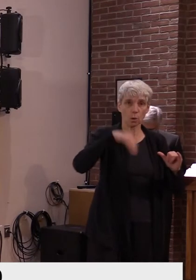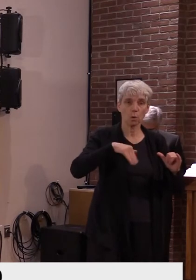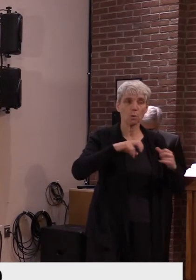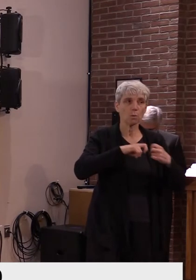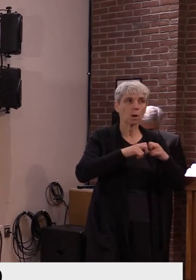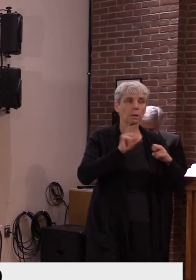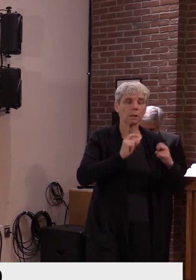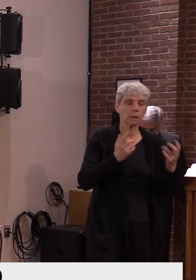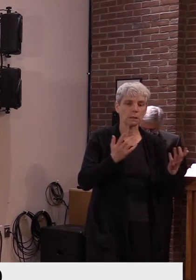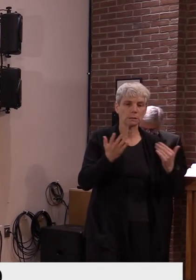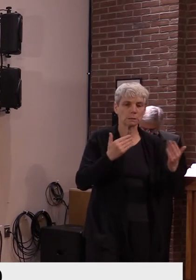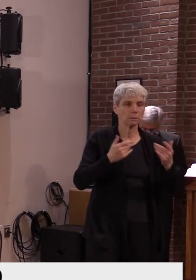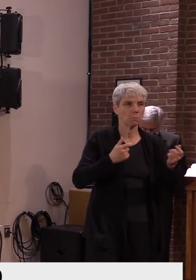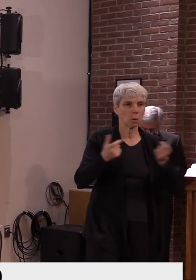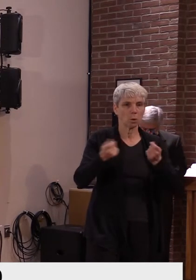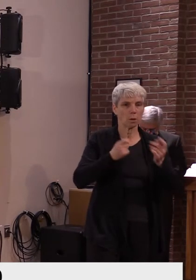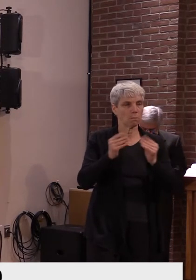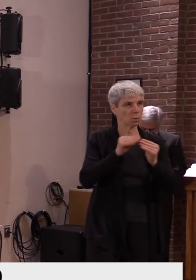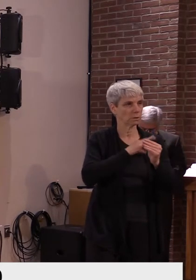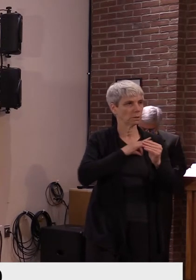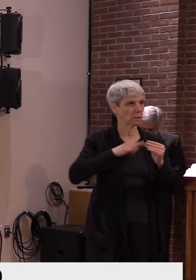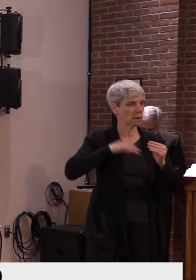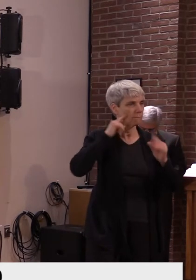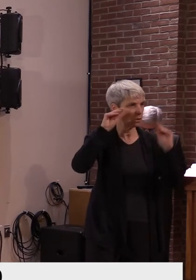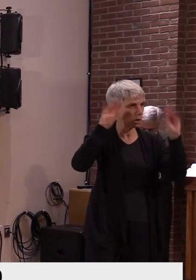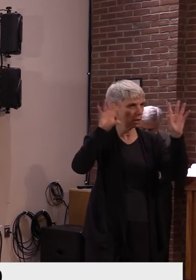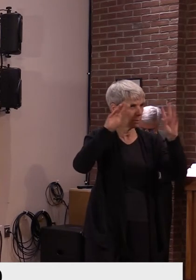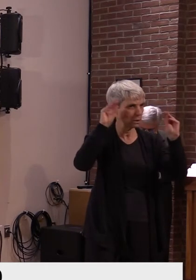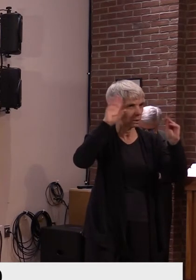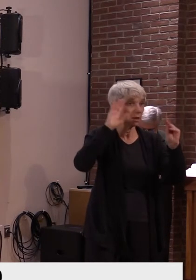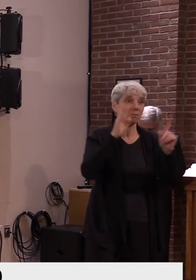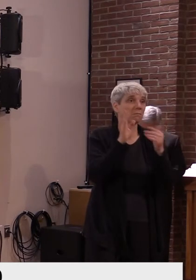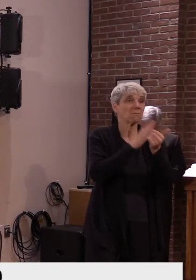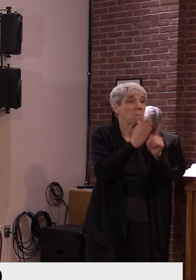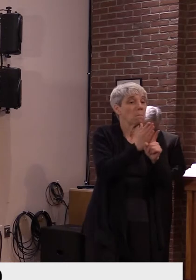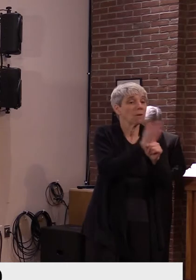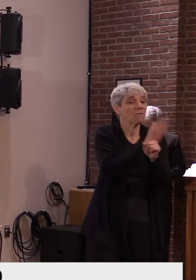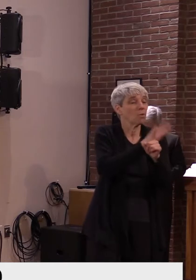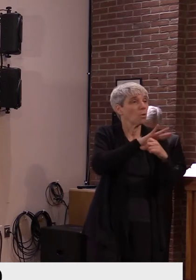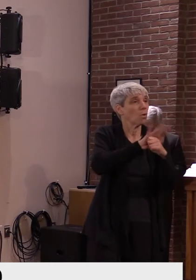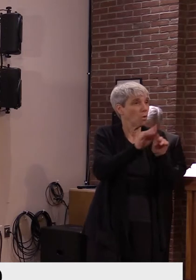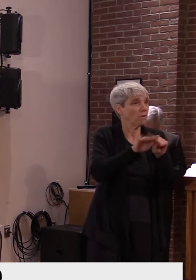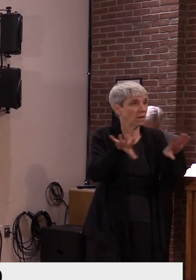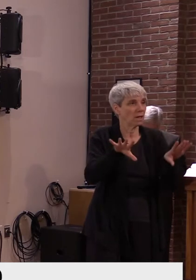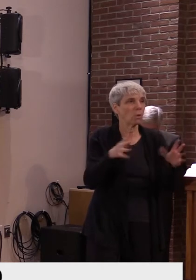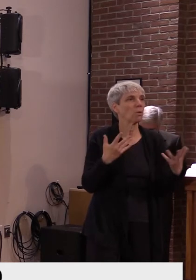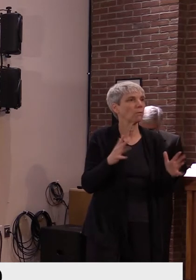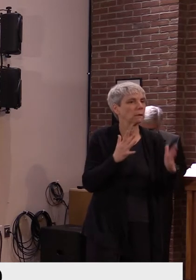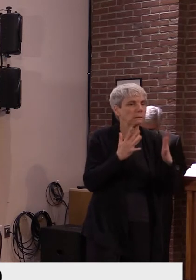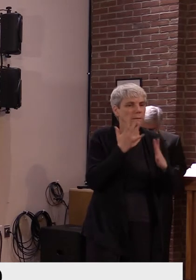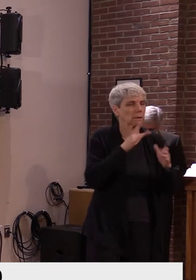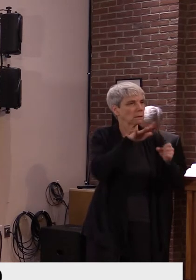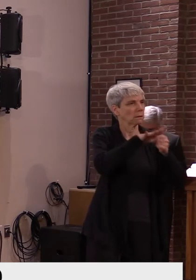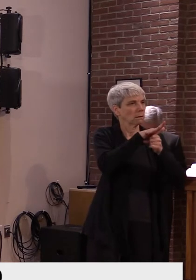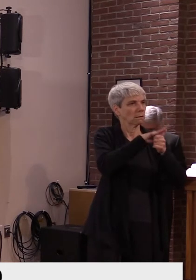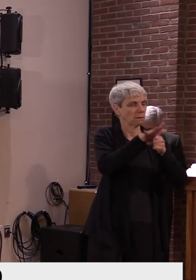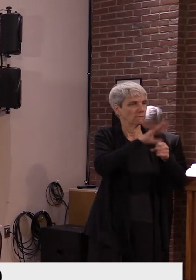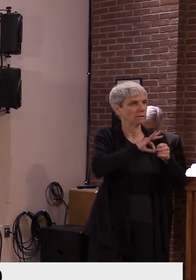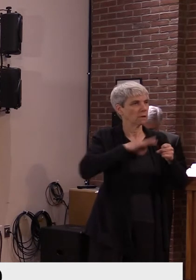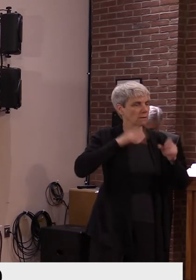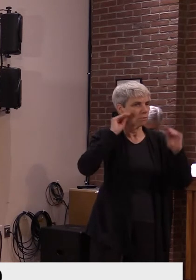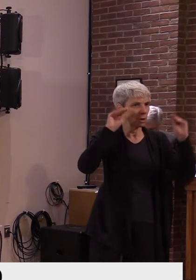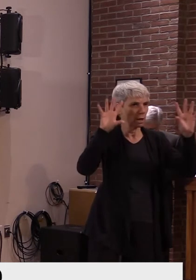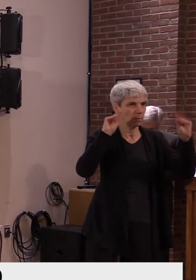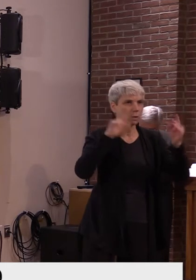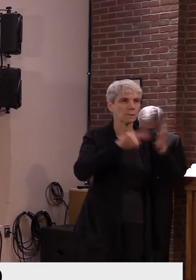just prior to the pandemic with, uh, a multi, uh, pronged, uh, approach to work